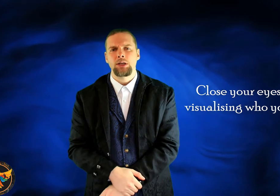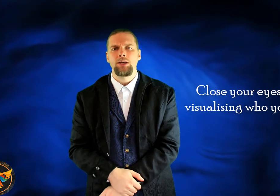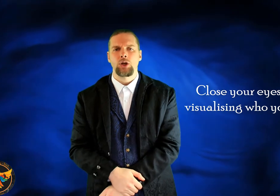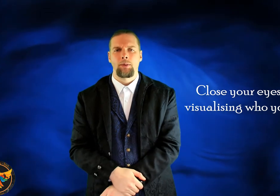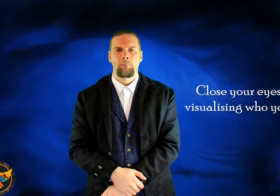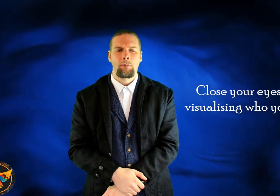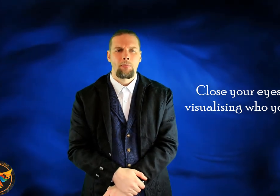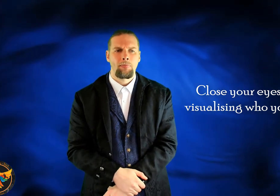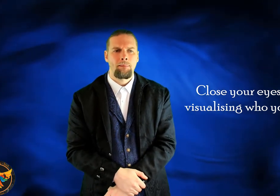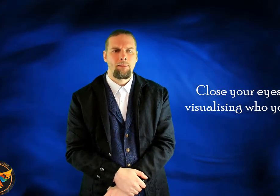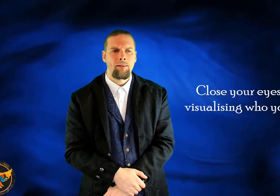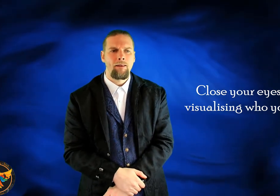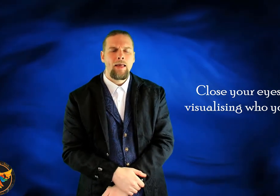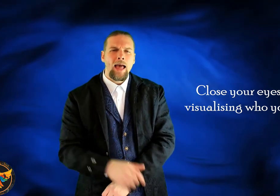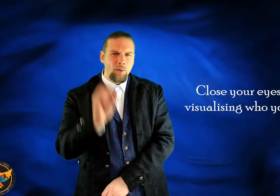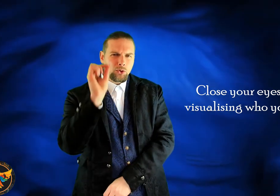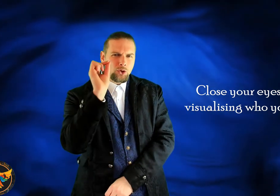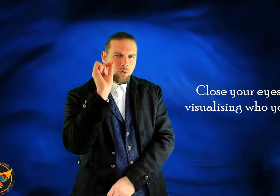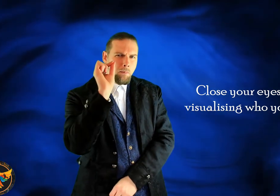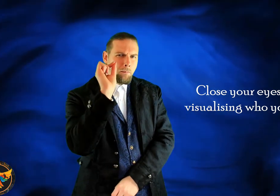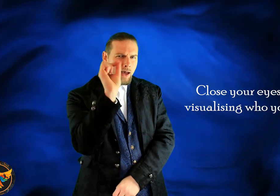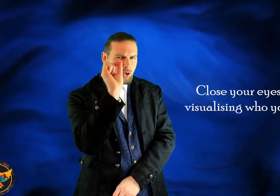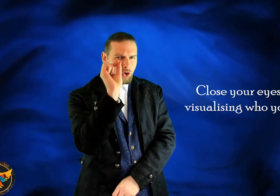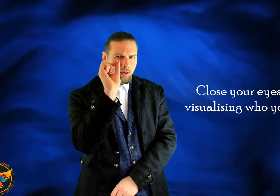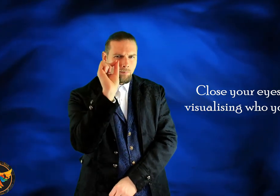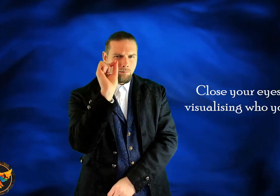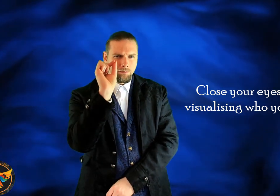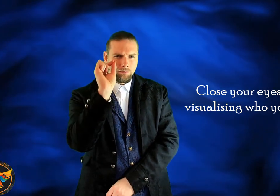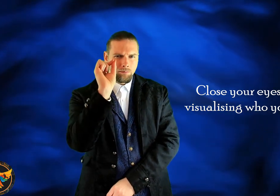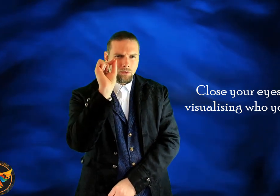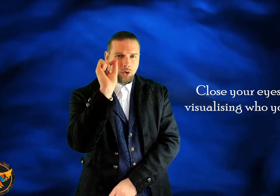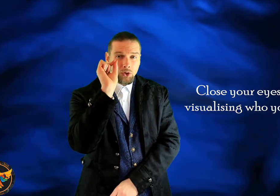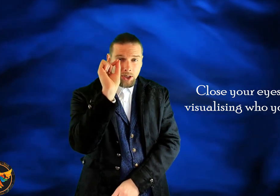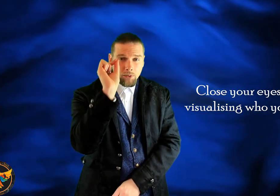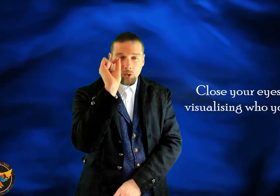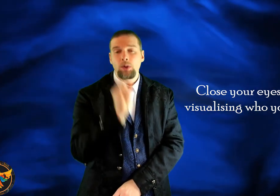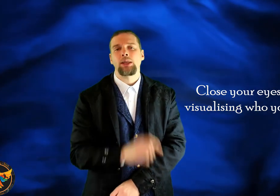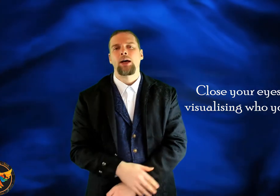teacher. I want you to imagine yourself doing that.